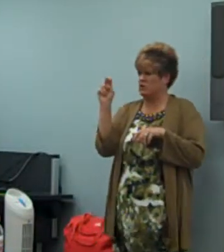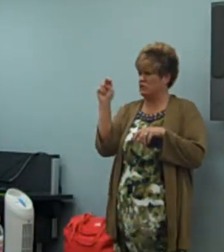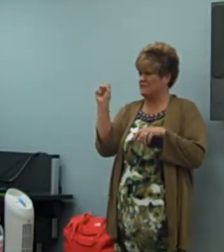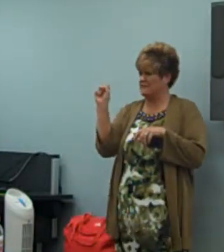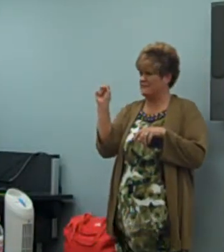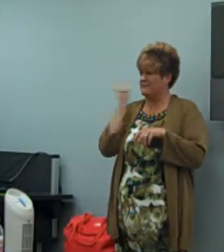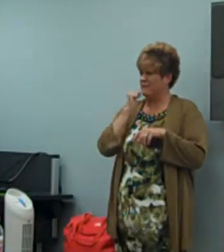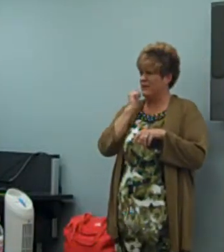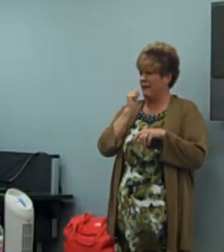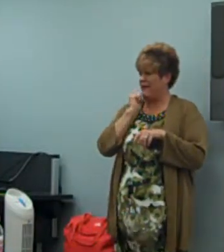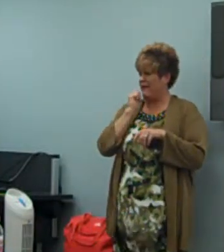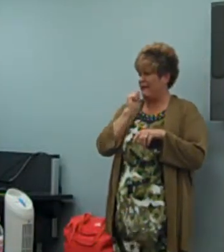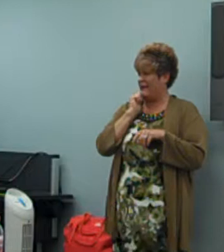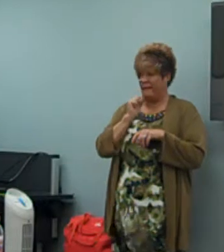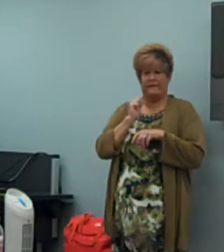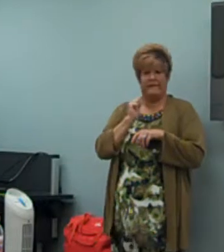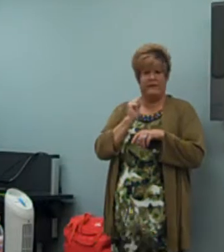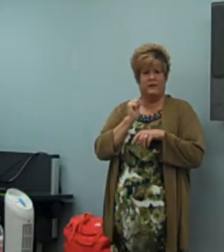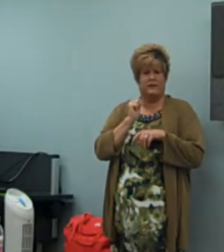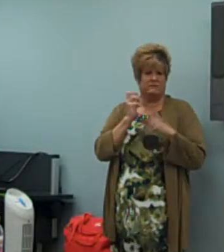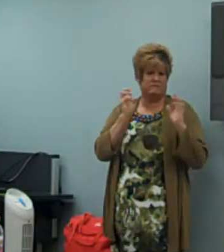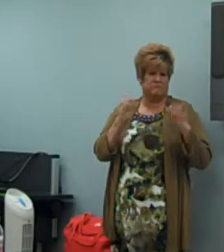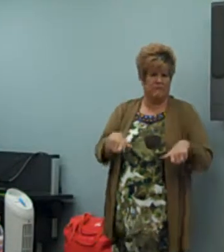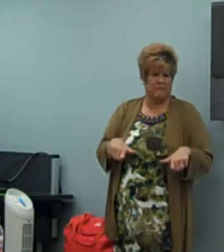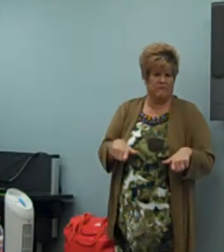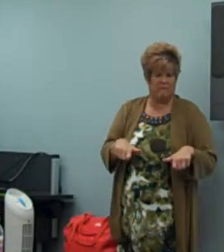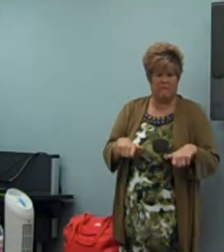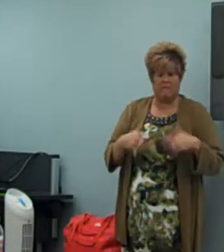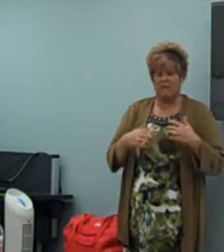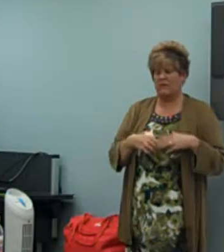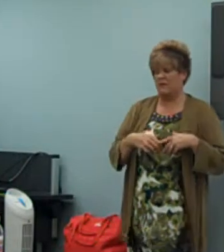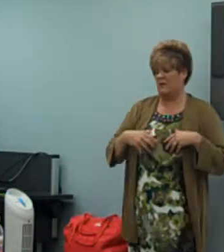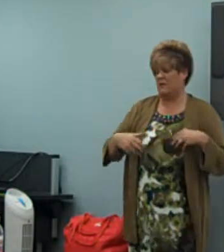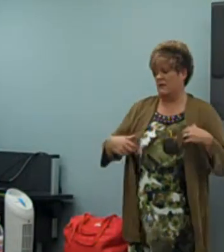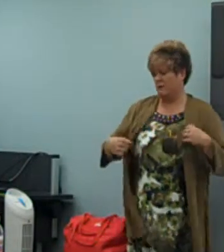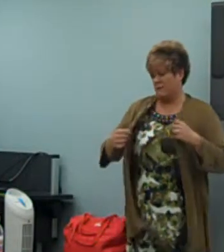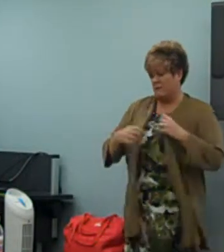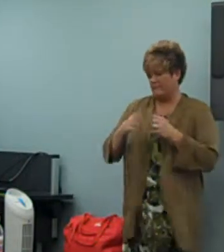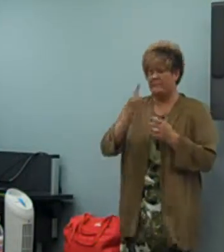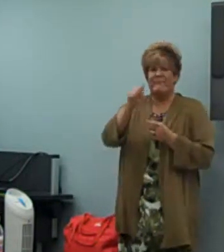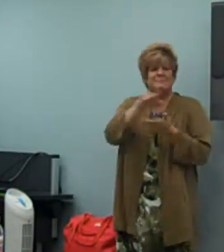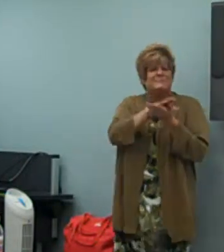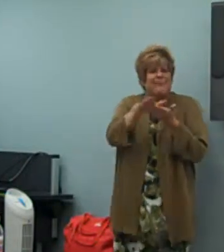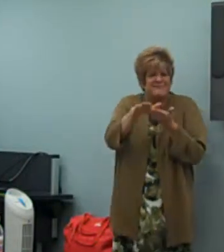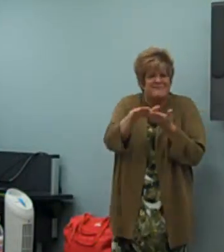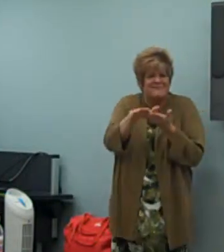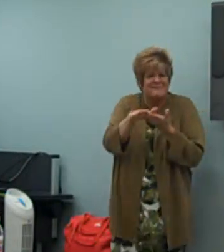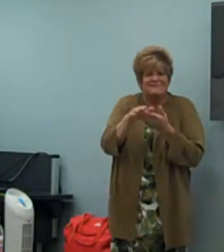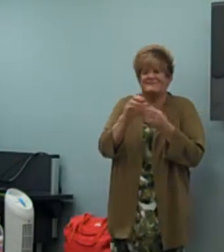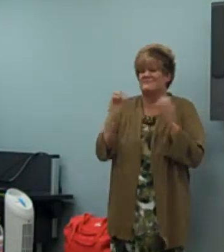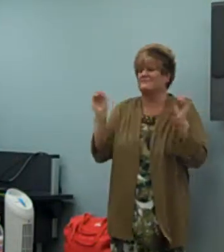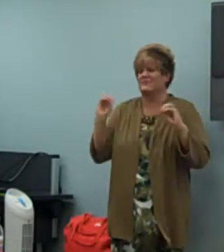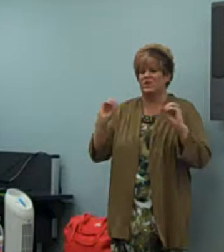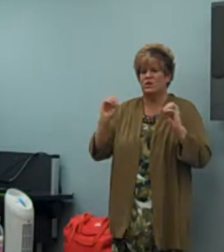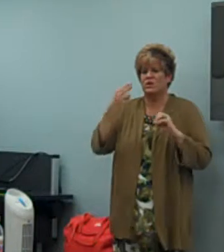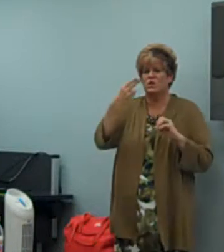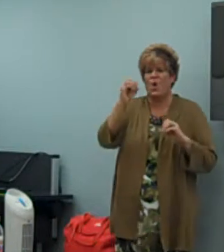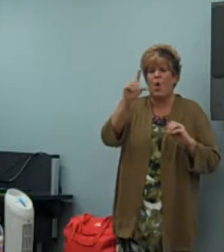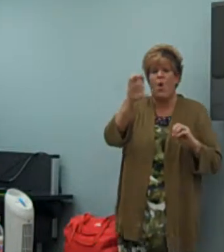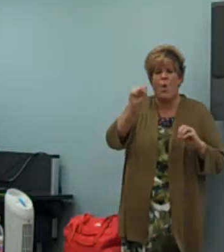Sorenson that I, and I have interpreters that wear jeans every day. You can, but, you know, it